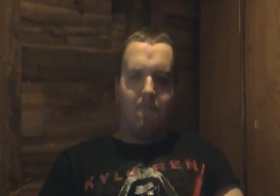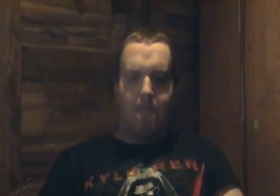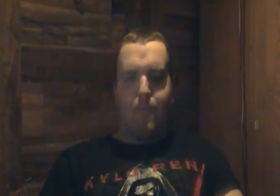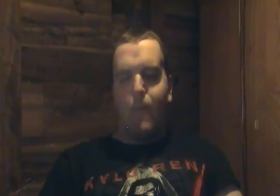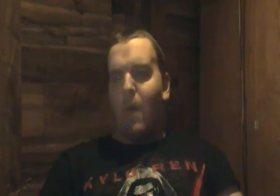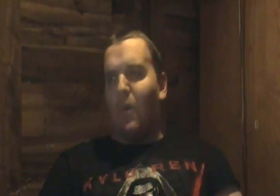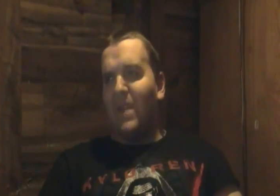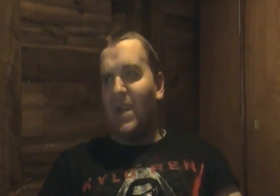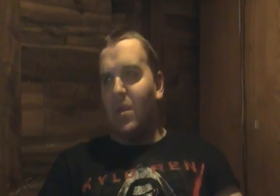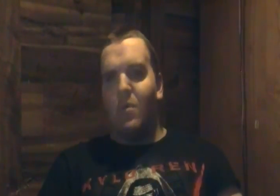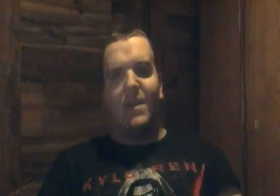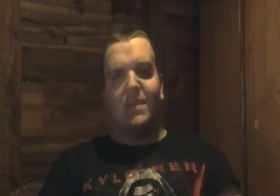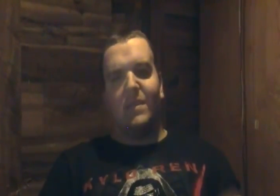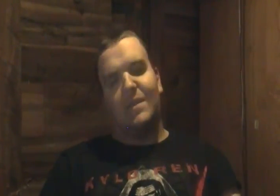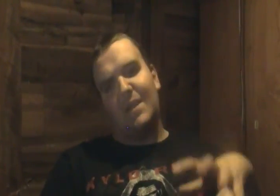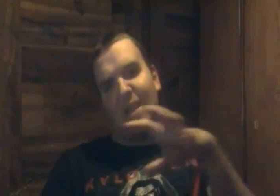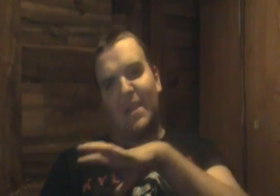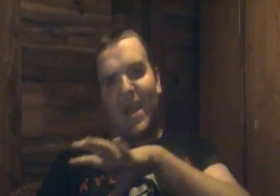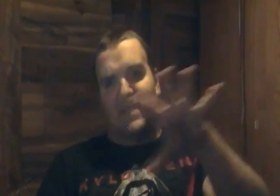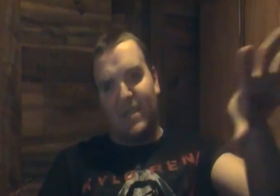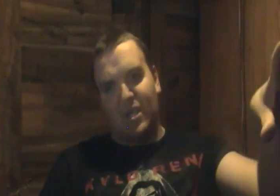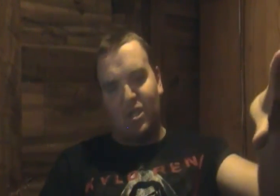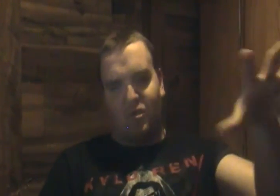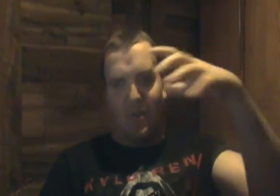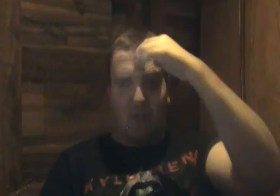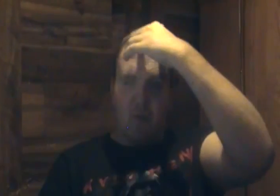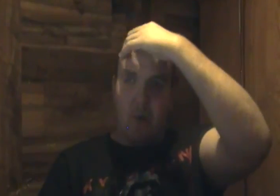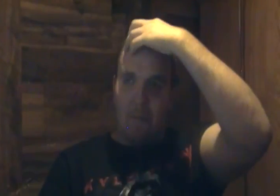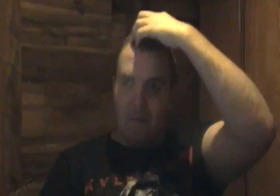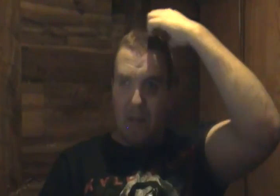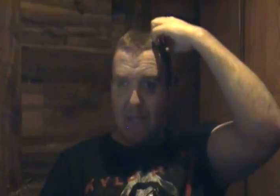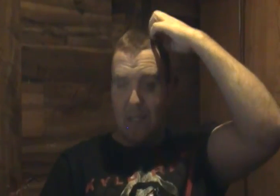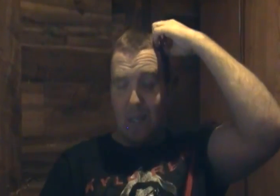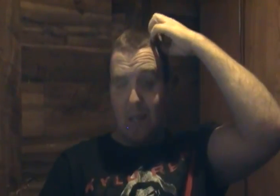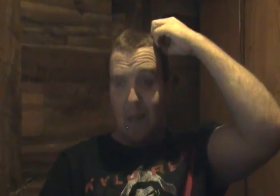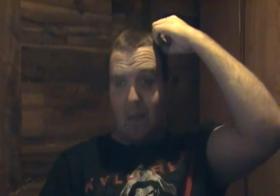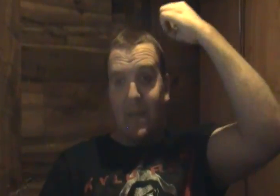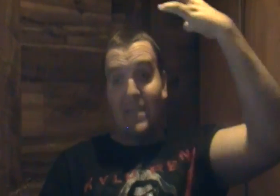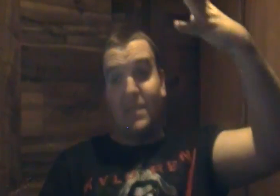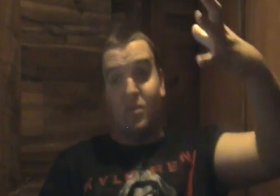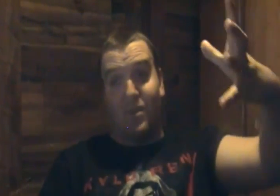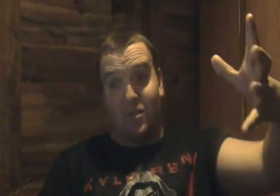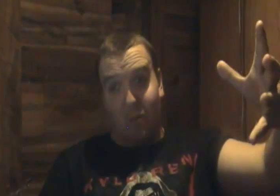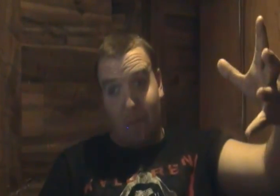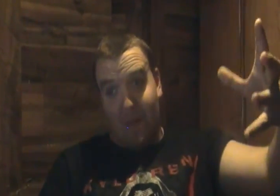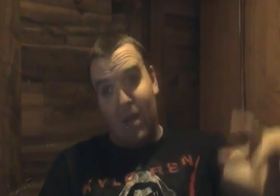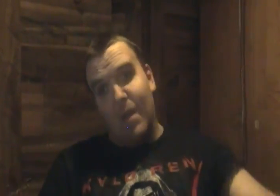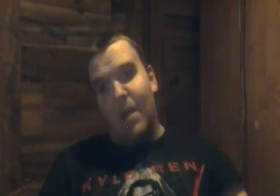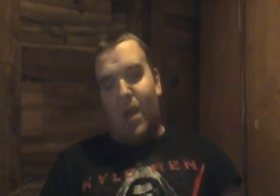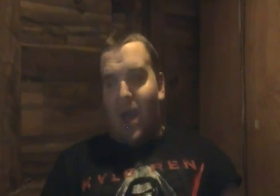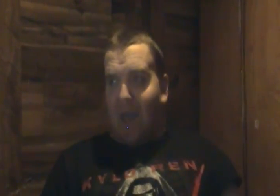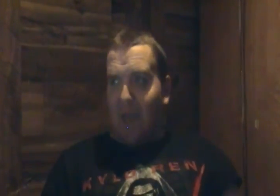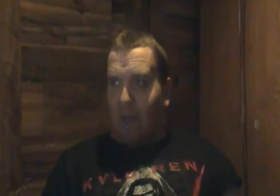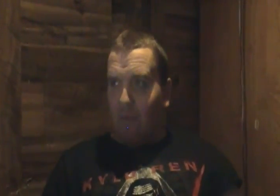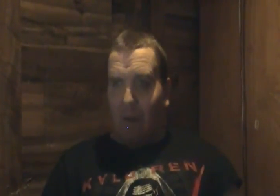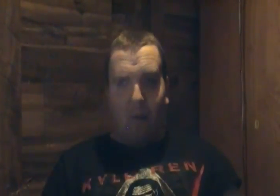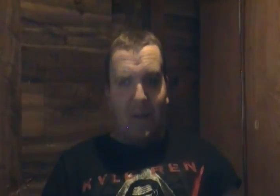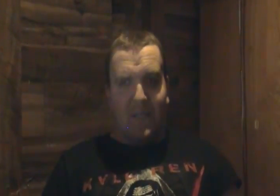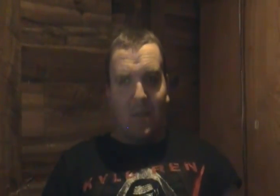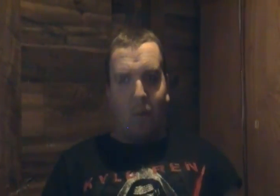and what they do is then next is the treasure room because next is the treasure room and while all this is